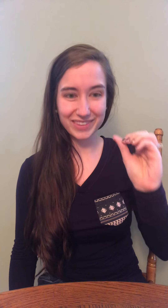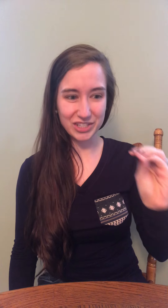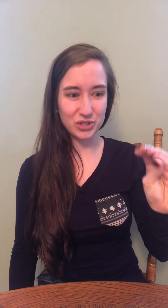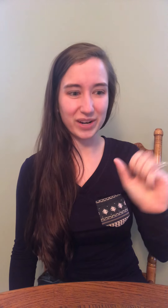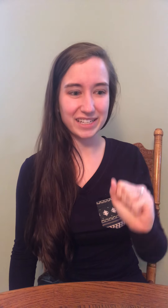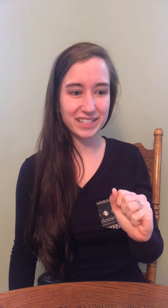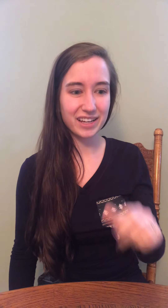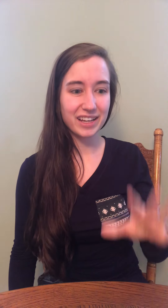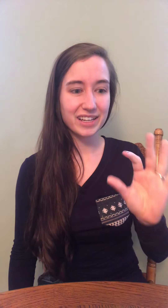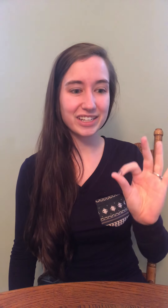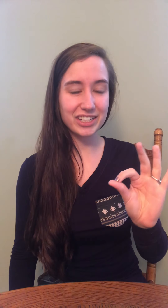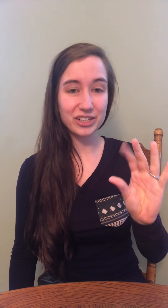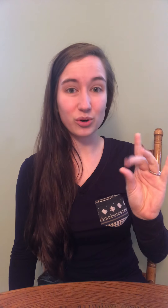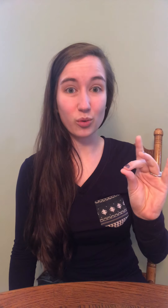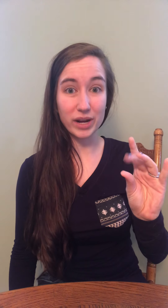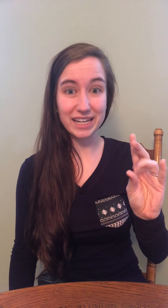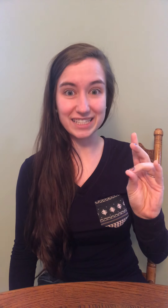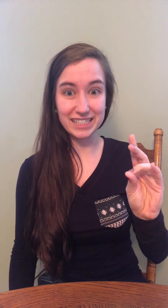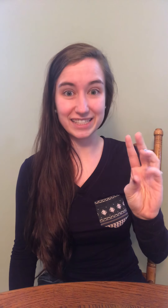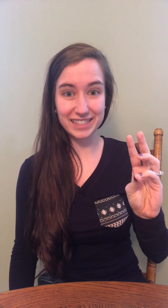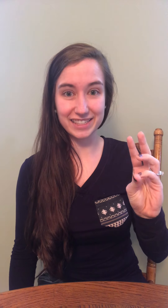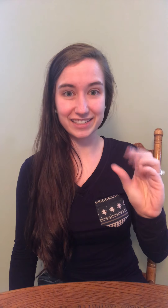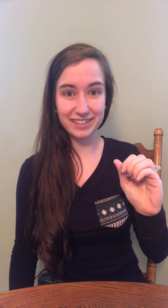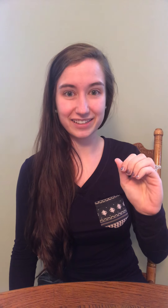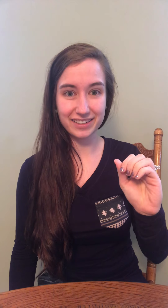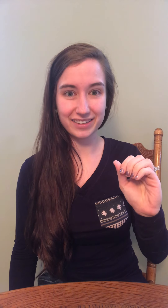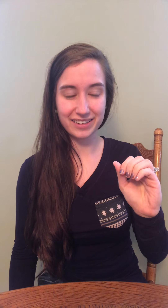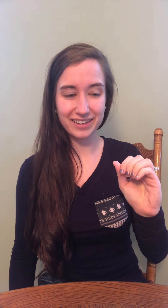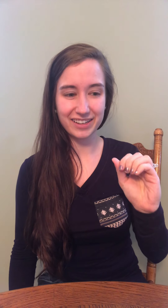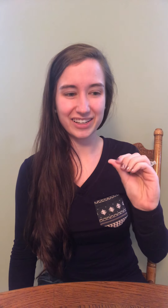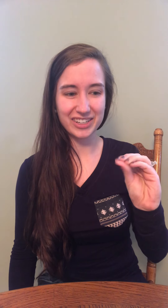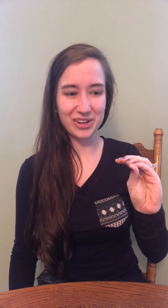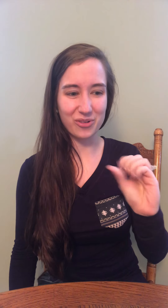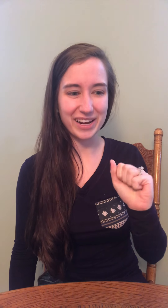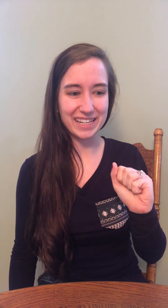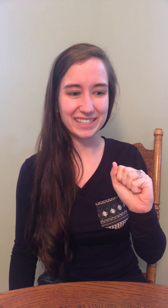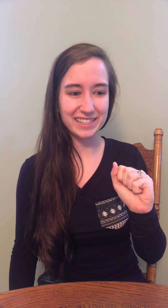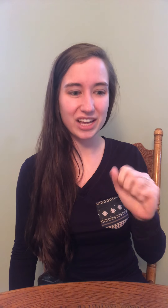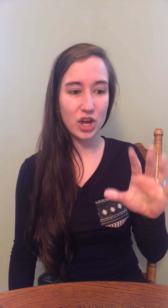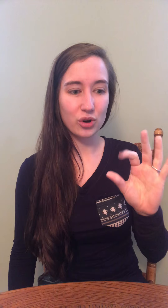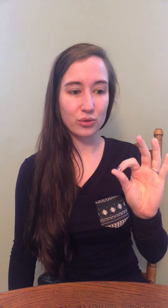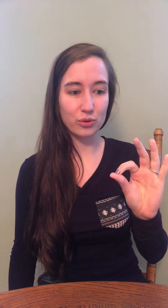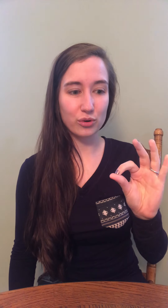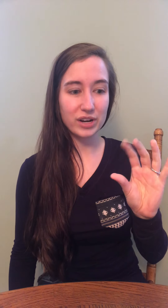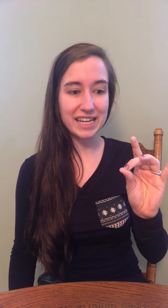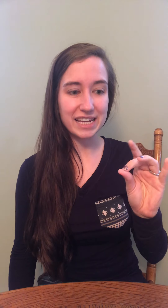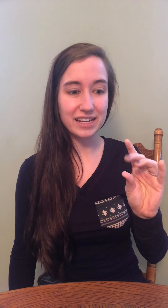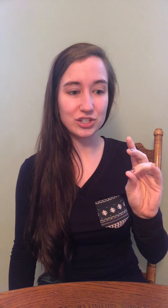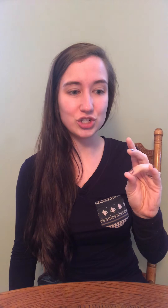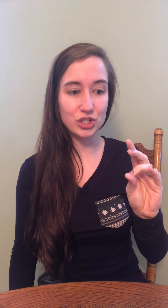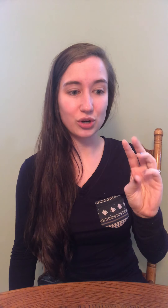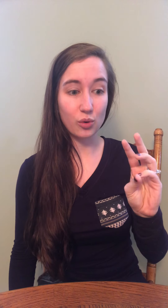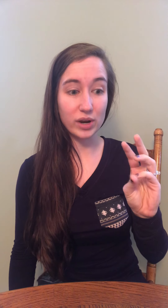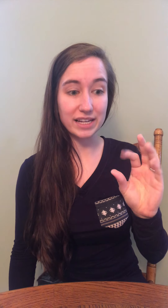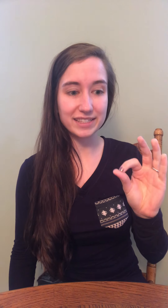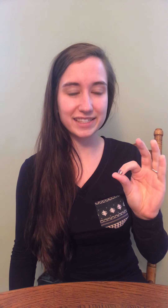Joint. K. Oins. Coins. R-e-j-o-ice.